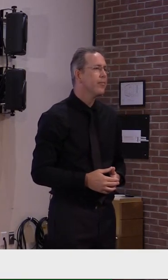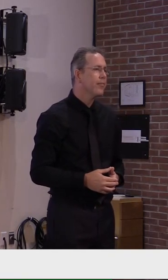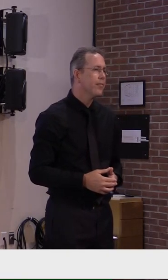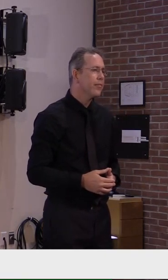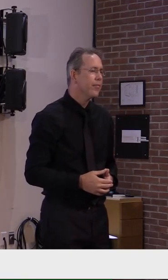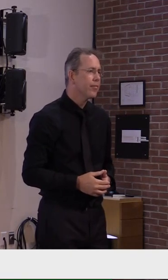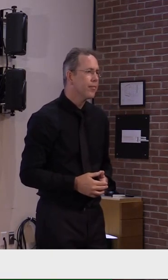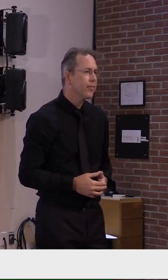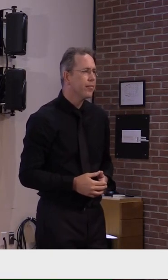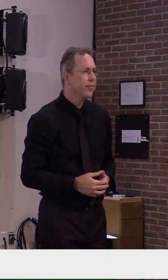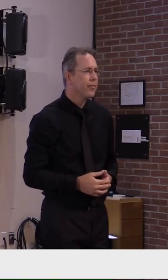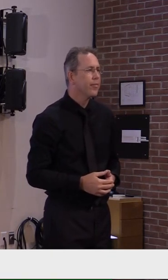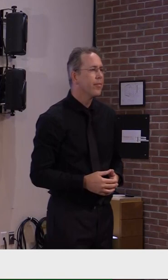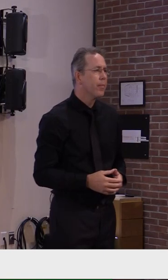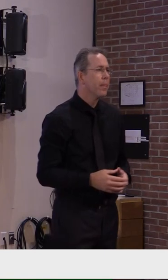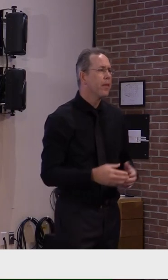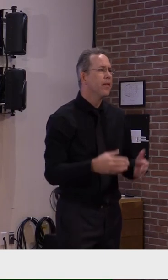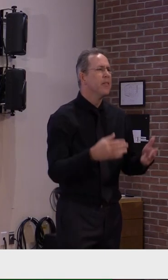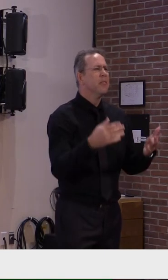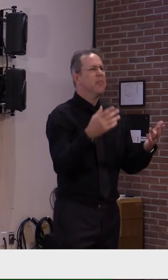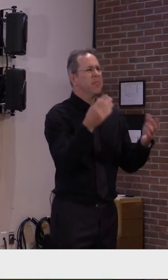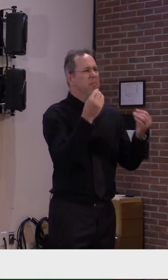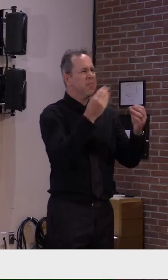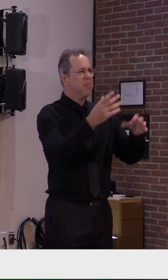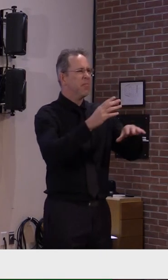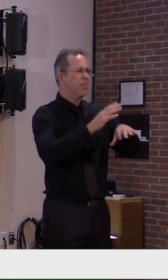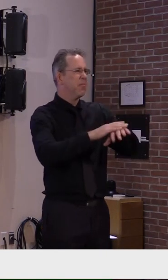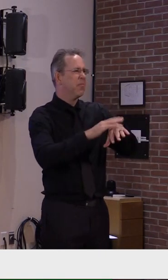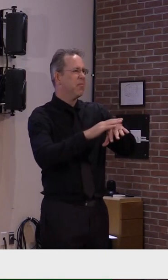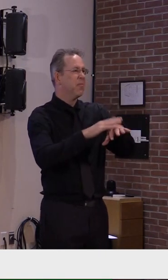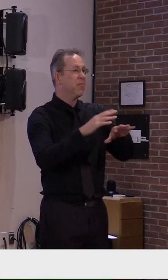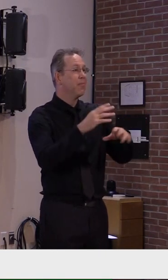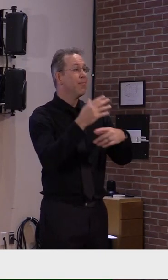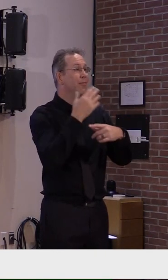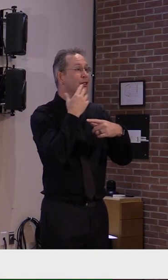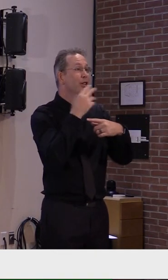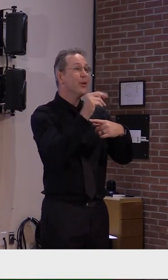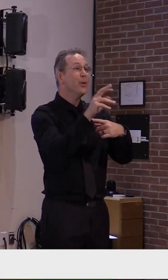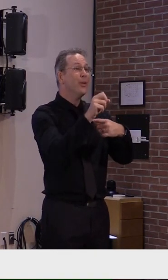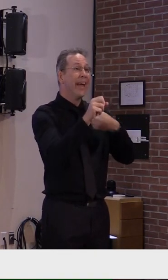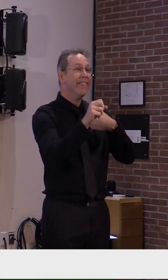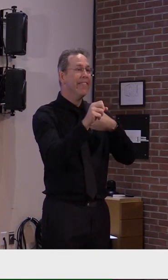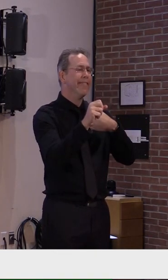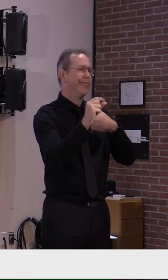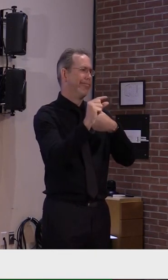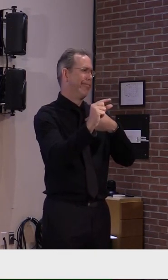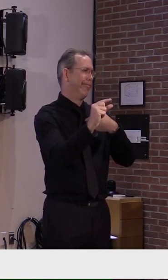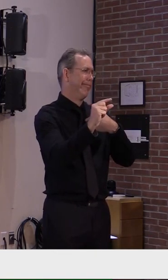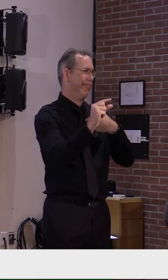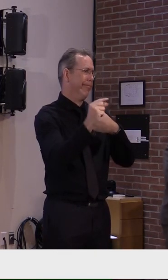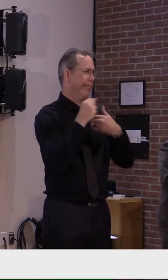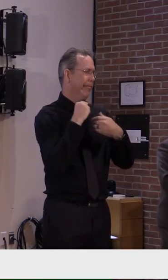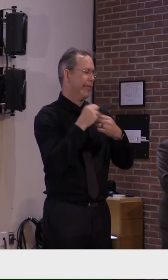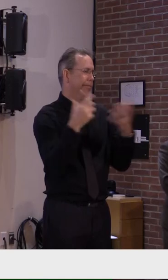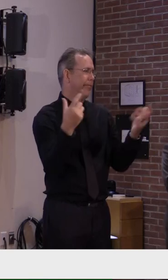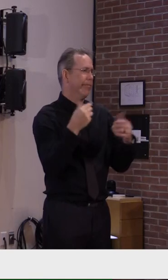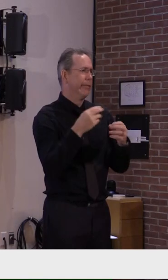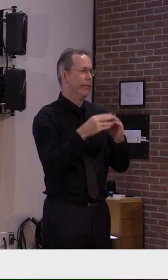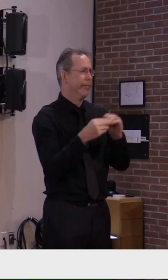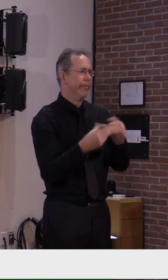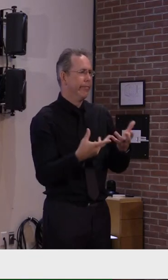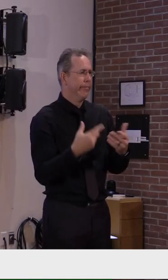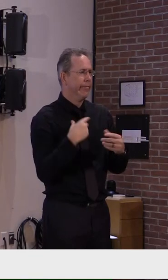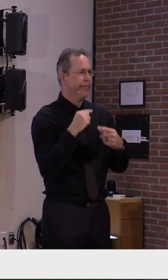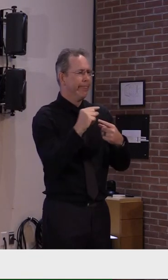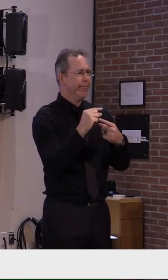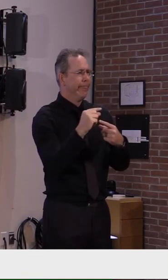positive or optimistic news necessarily in this presentation. However, as the governor said, and I'd like to reiterate, you know, the future